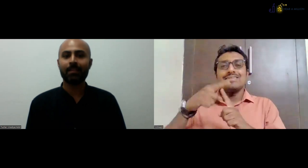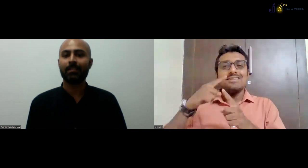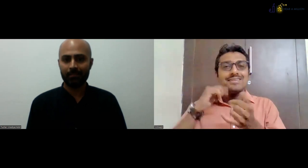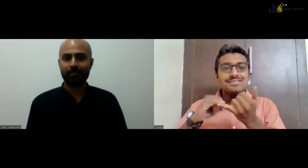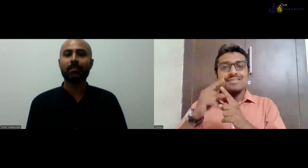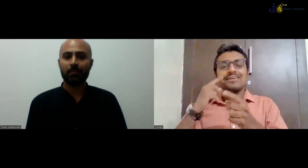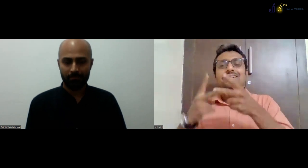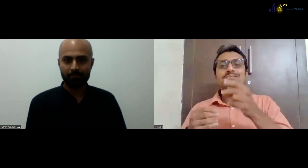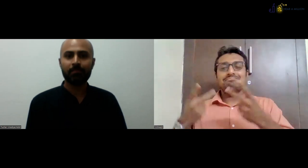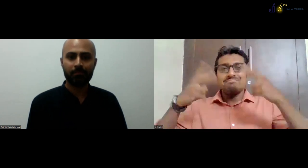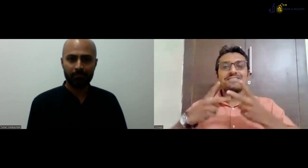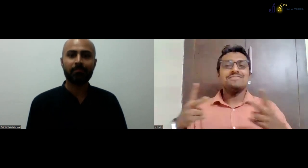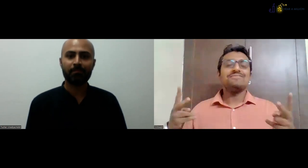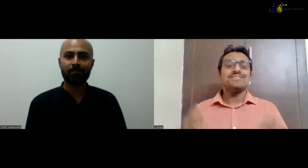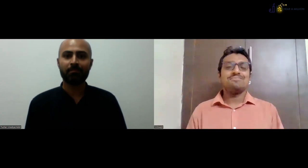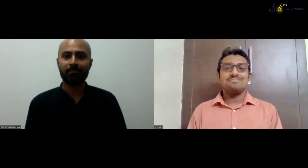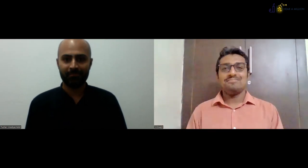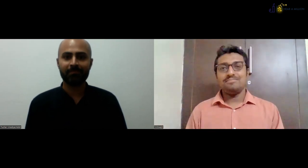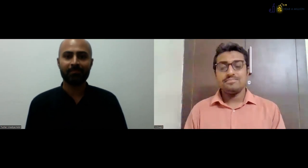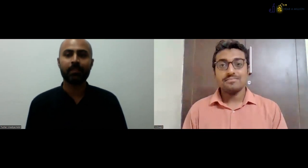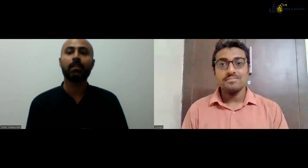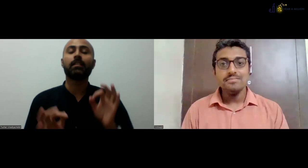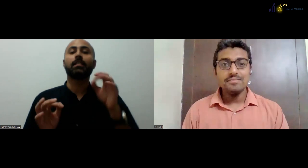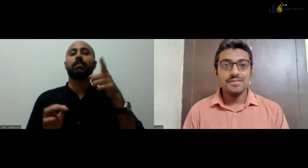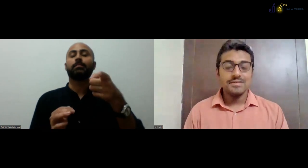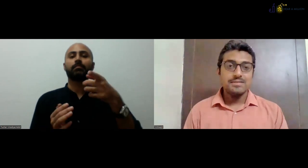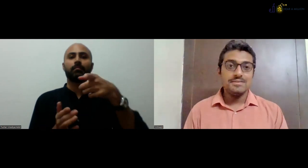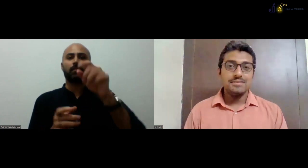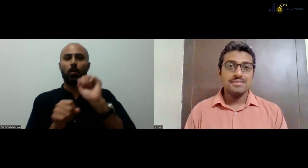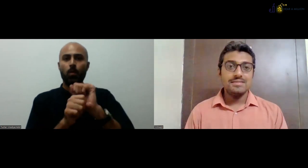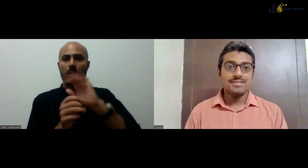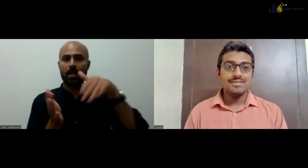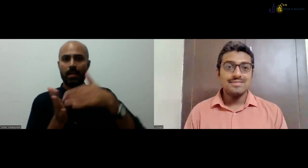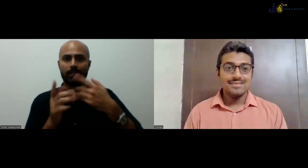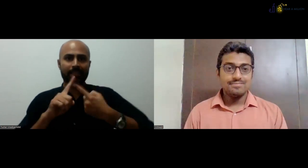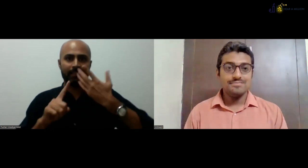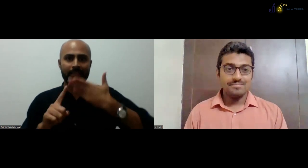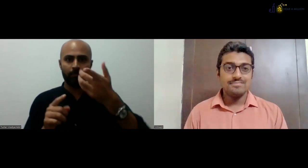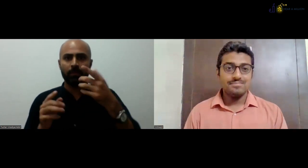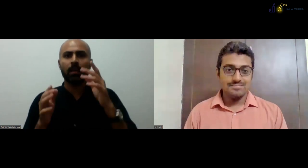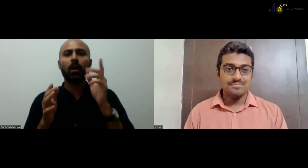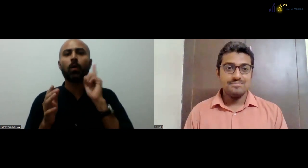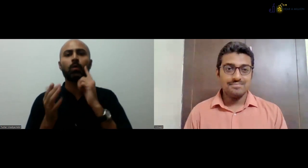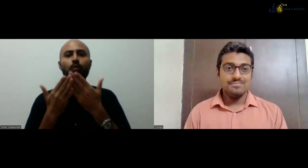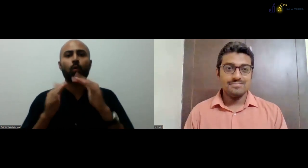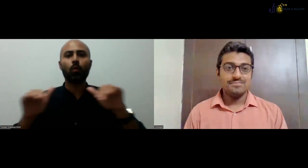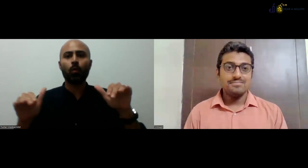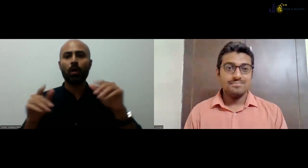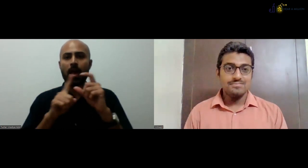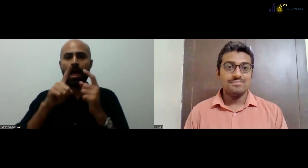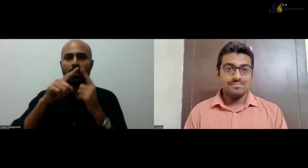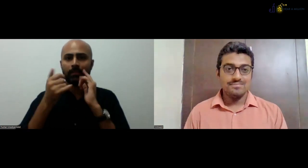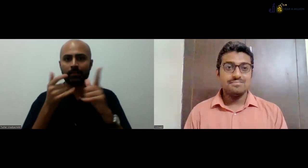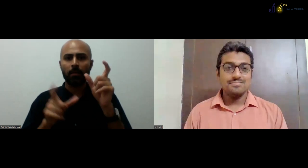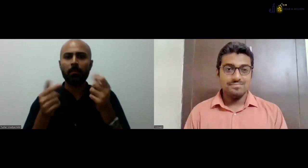So yeah, so I'm also teaching in DTISL and also I have IT responsibilities too. So as a trainer